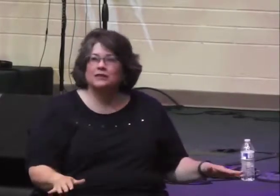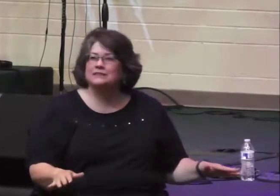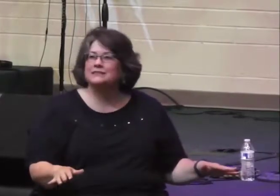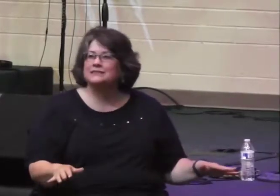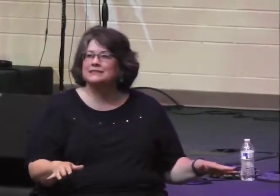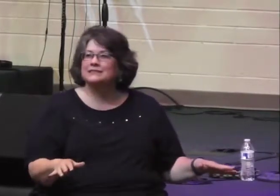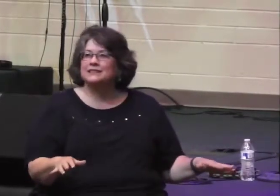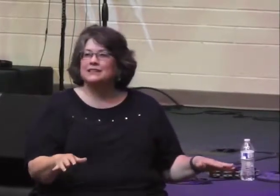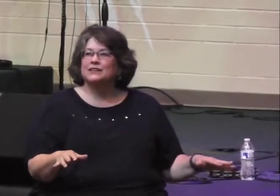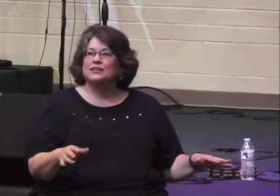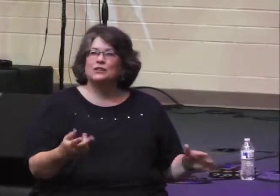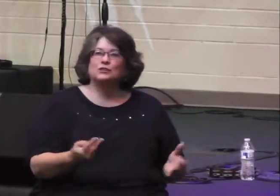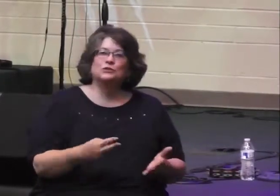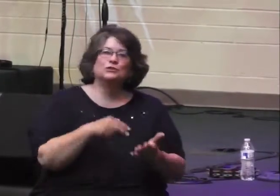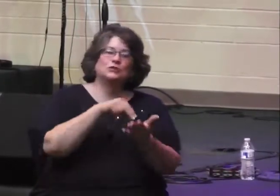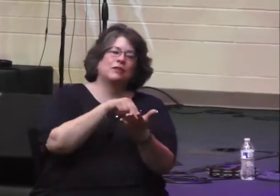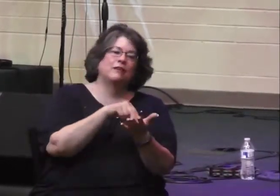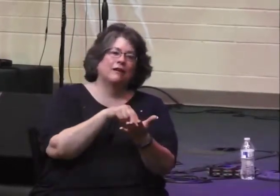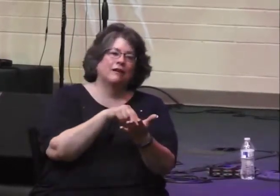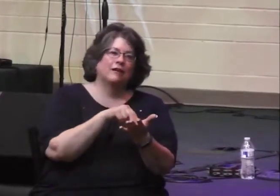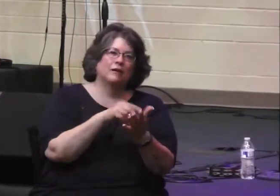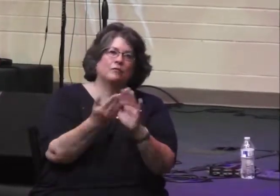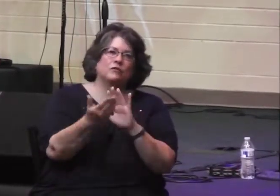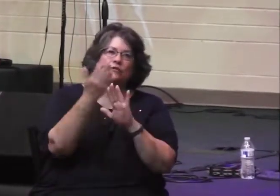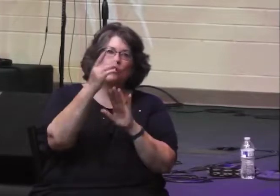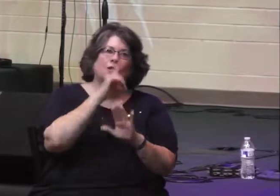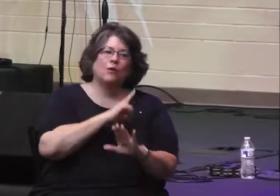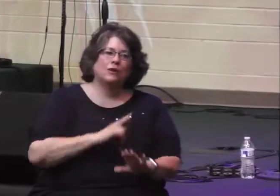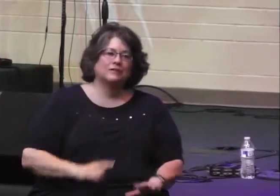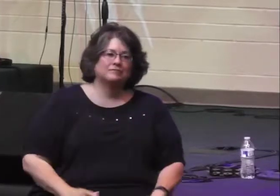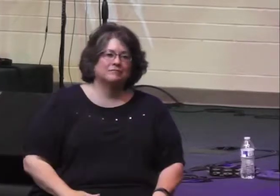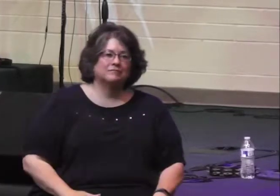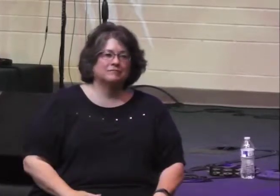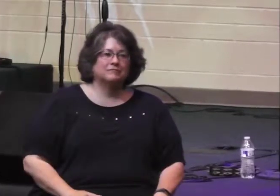and little ones, stood there before the Lord.